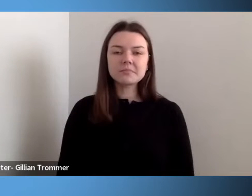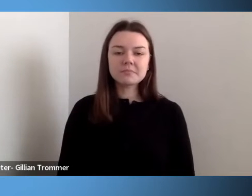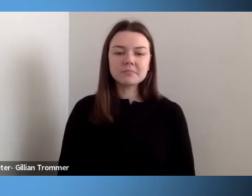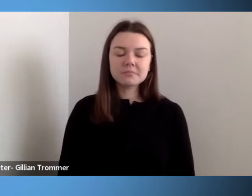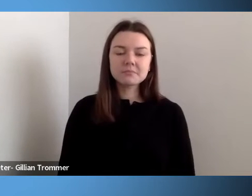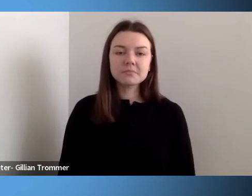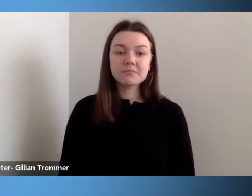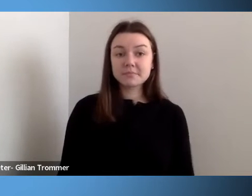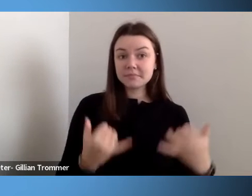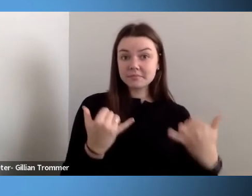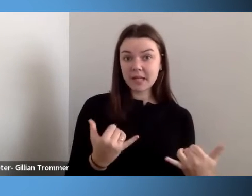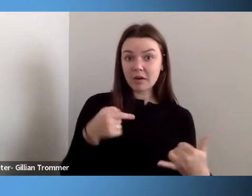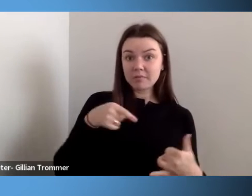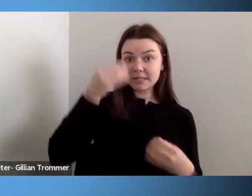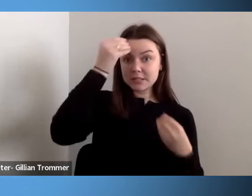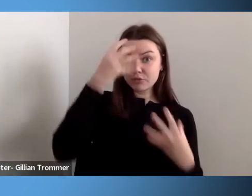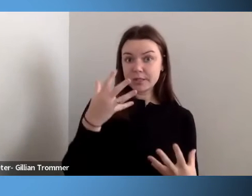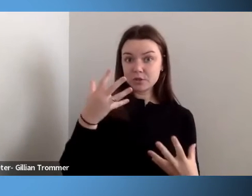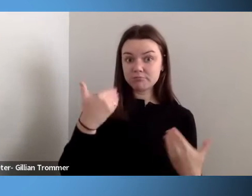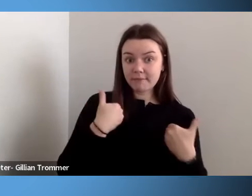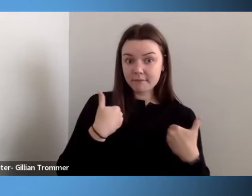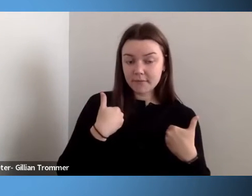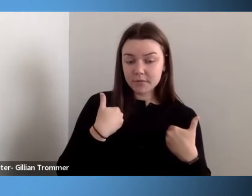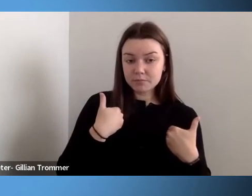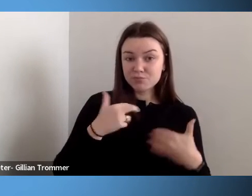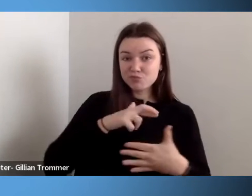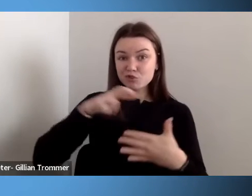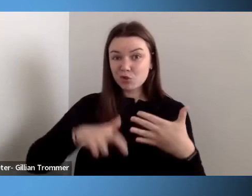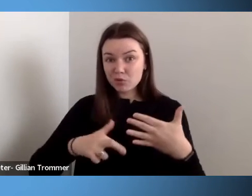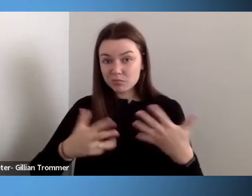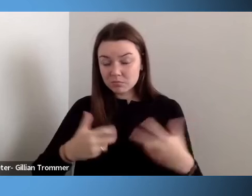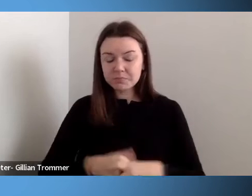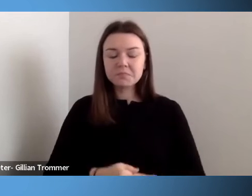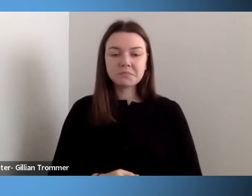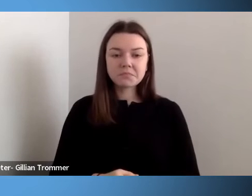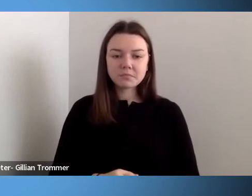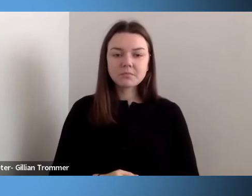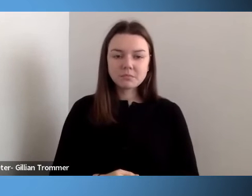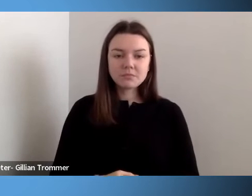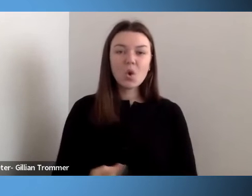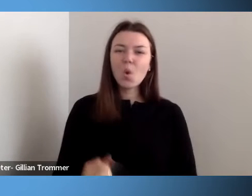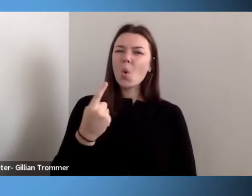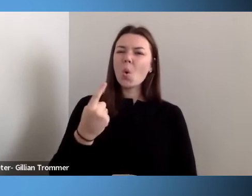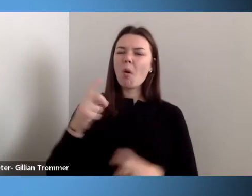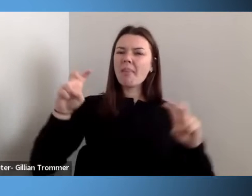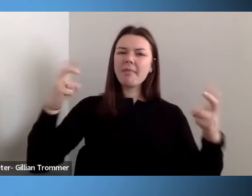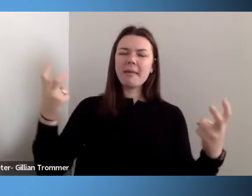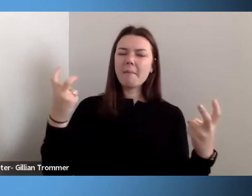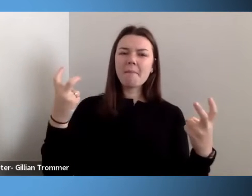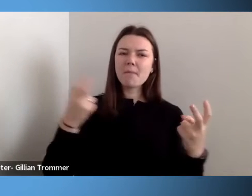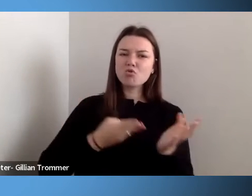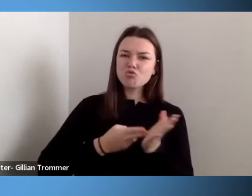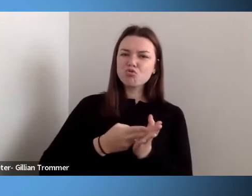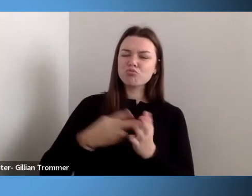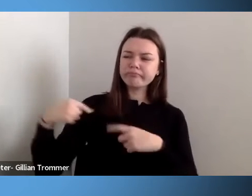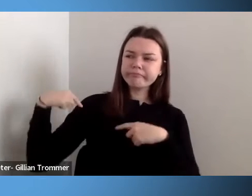one constant has been true over the years, opportunities